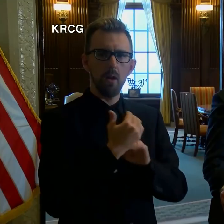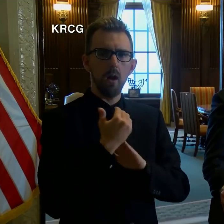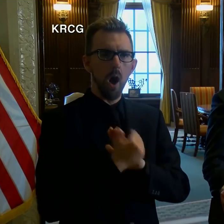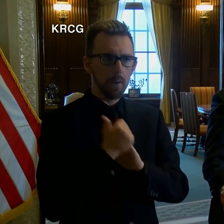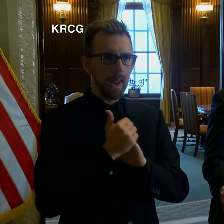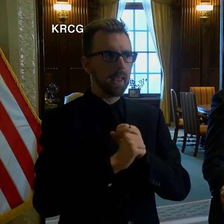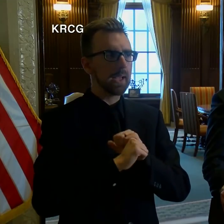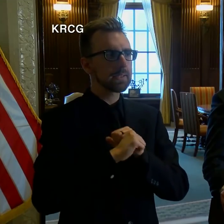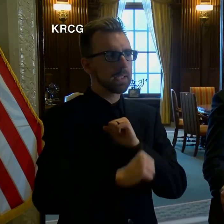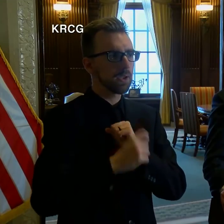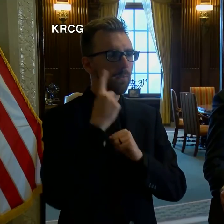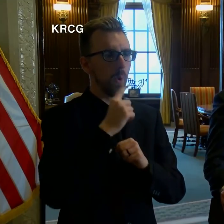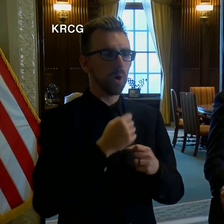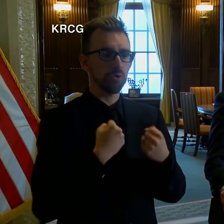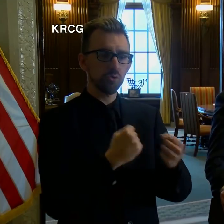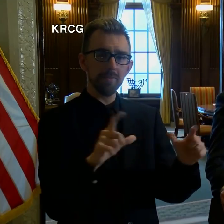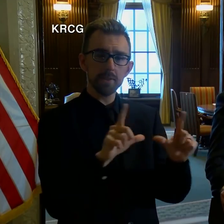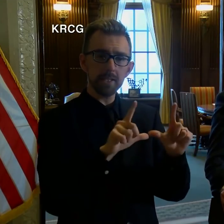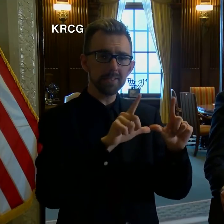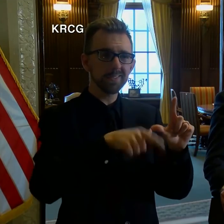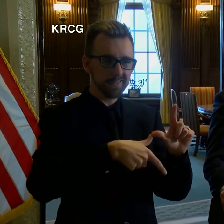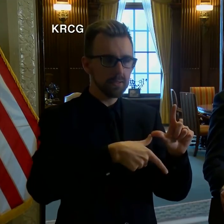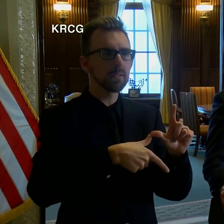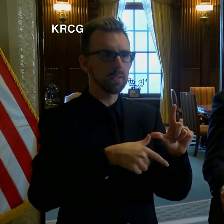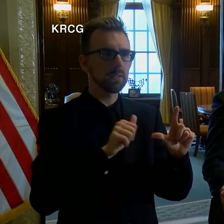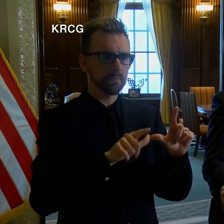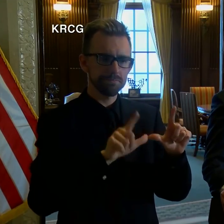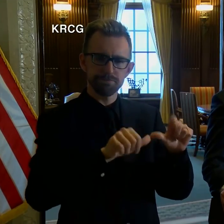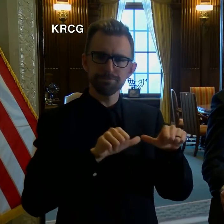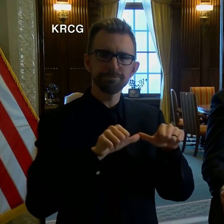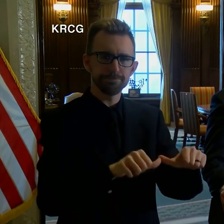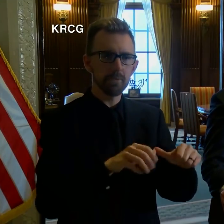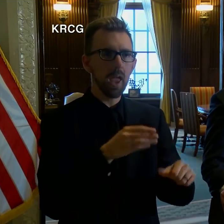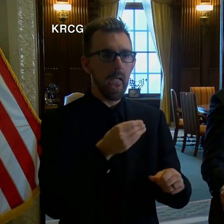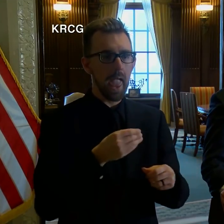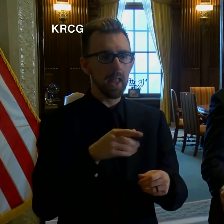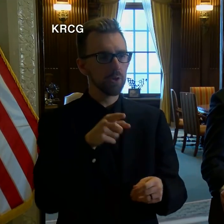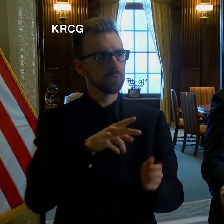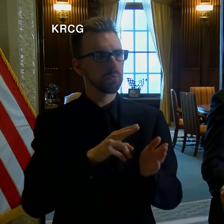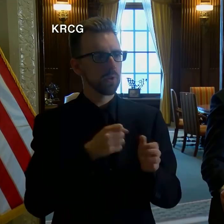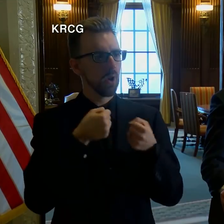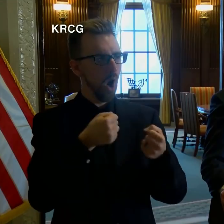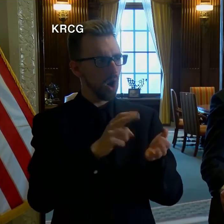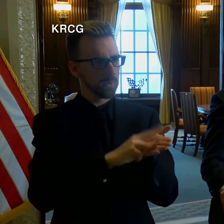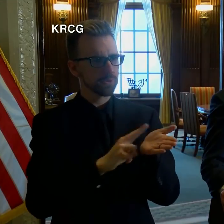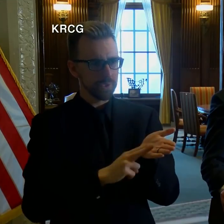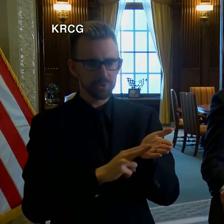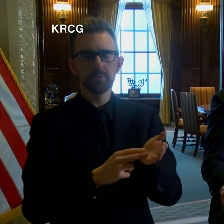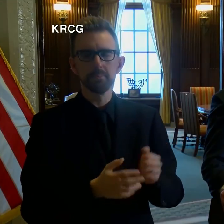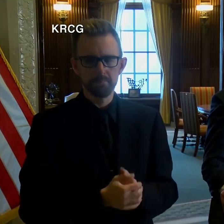extensions for expiring driver's licenses and motor vehicle registrations. These extensions are effective